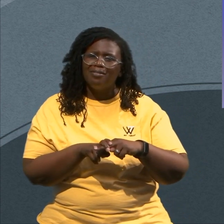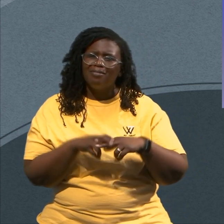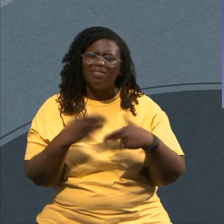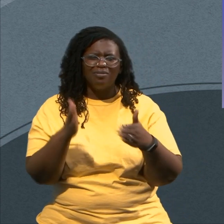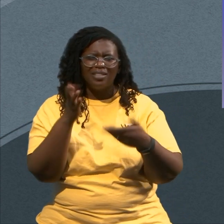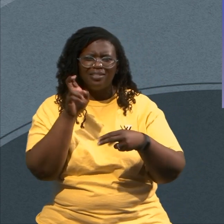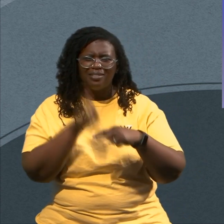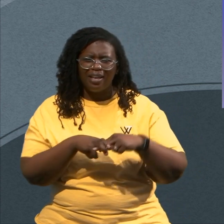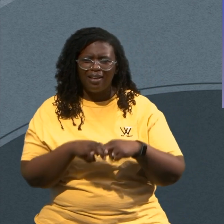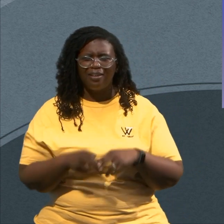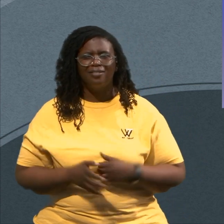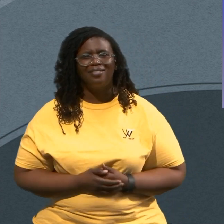Can We be Honest